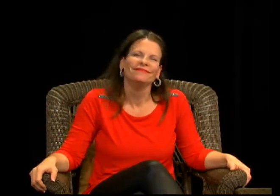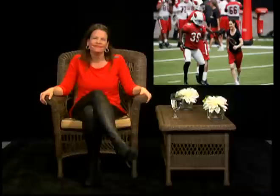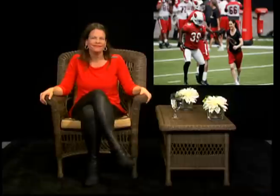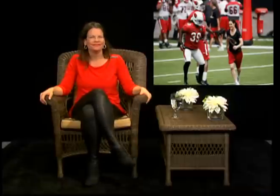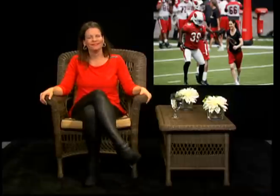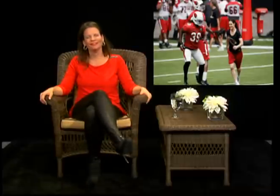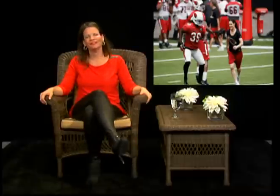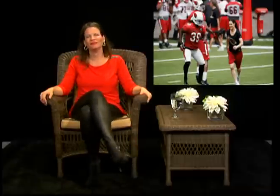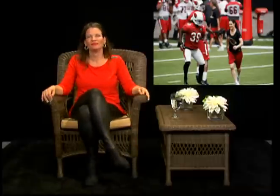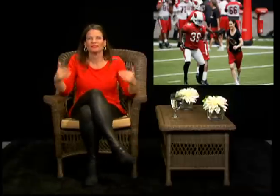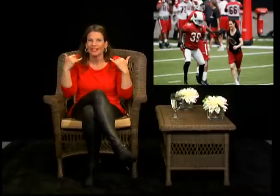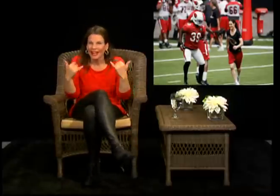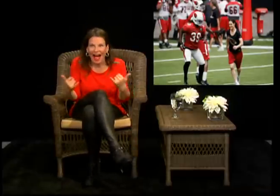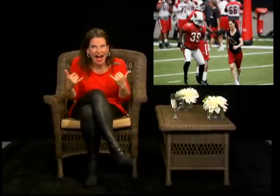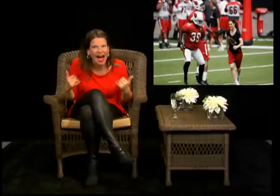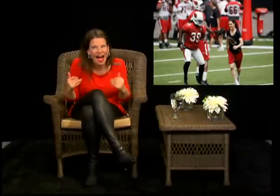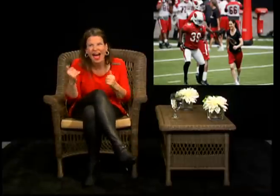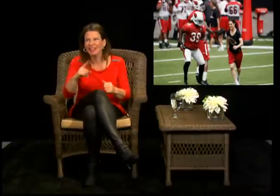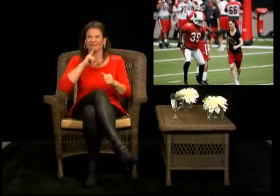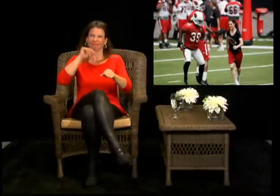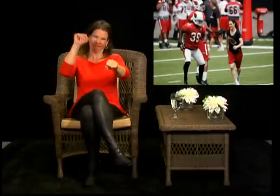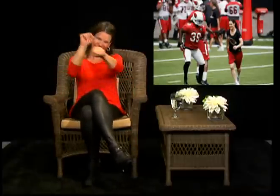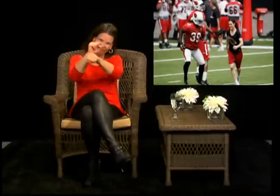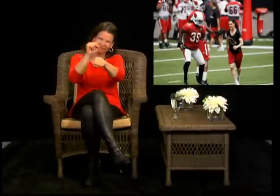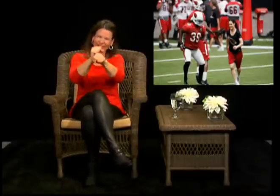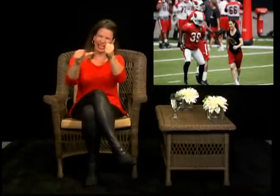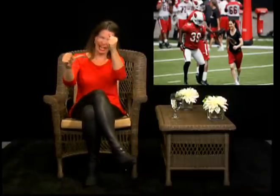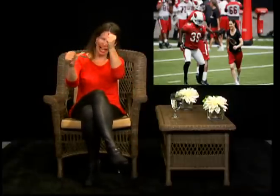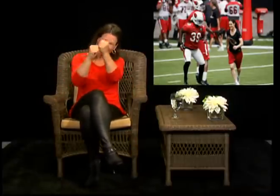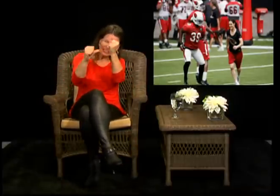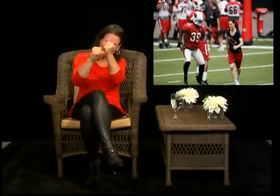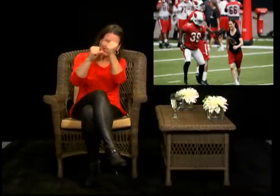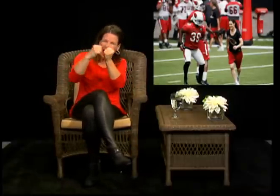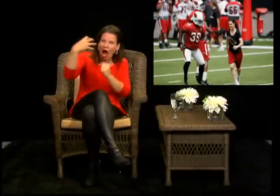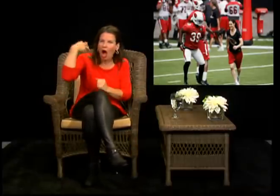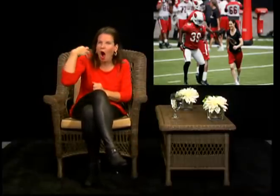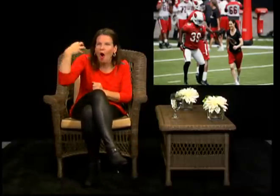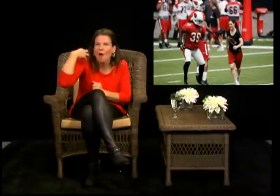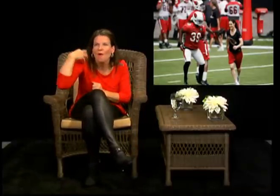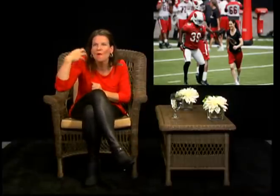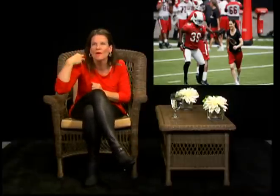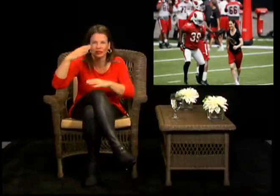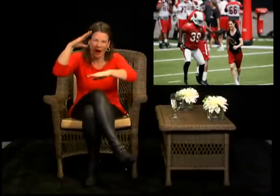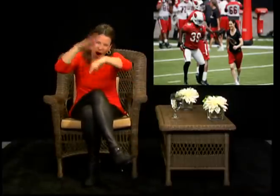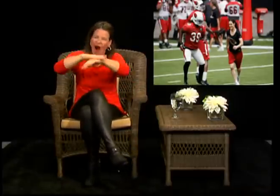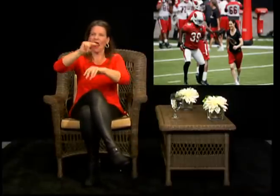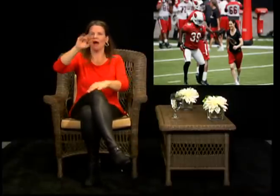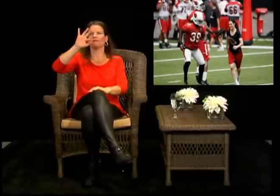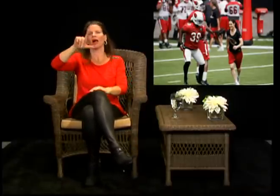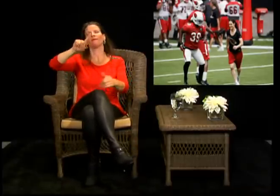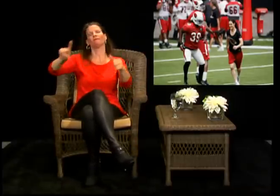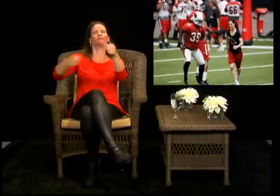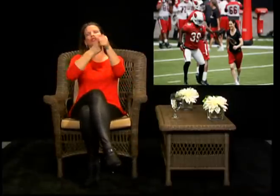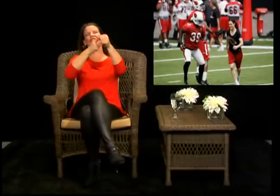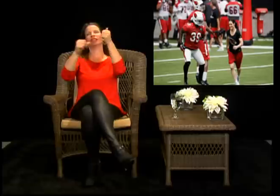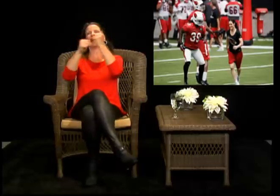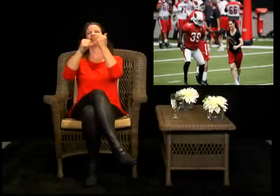despite you know any kind of labels that have been put on her she was able to accomplish it and now